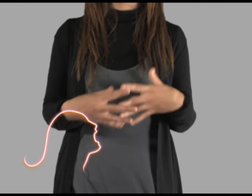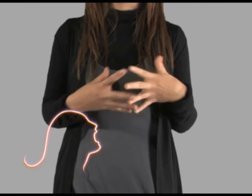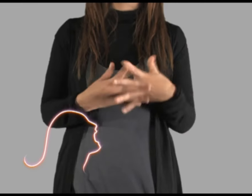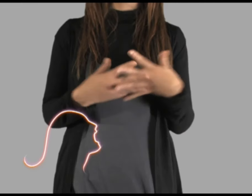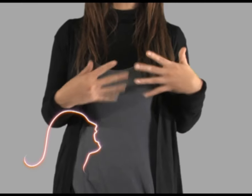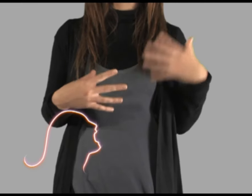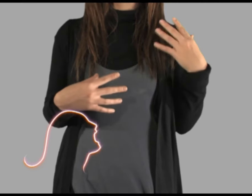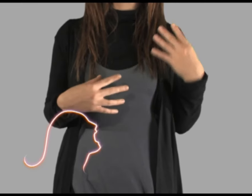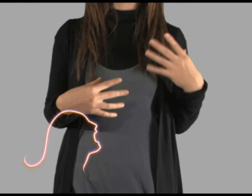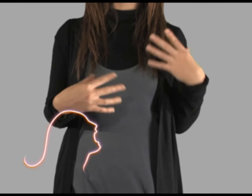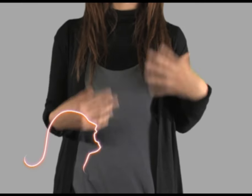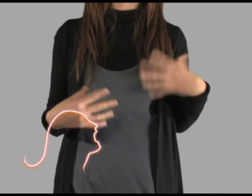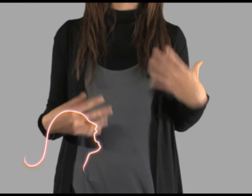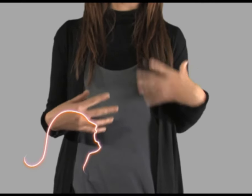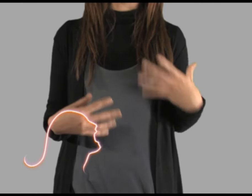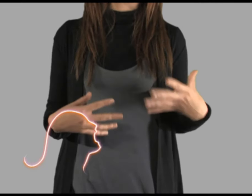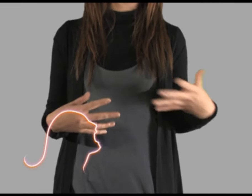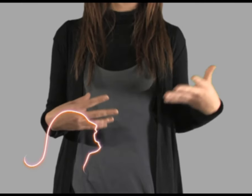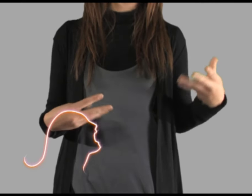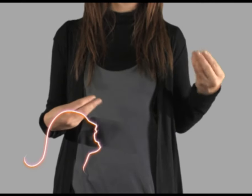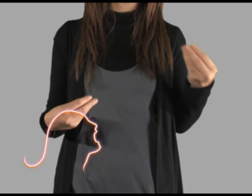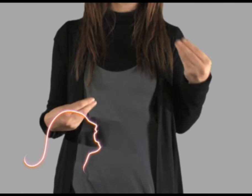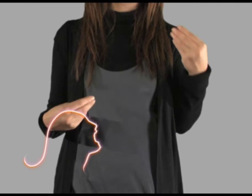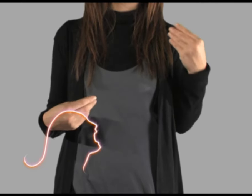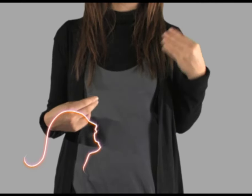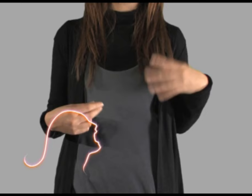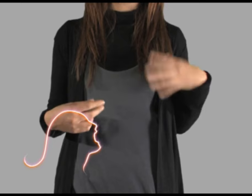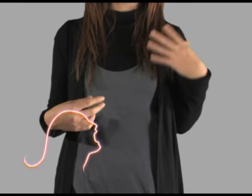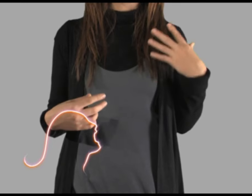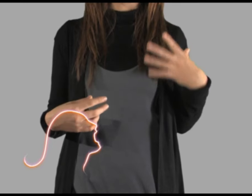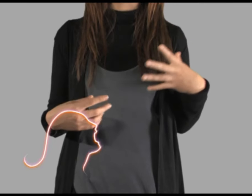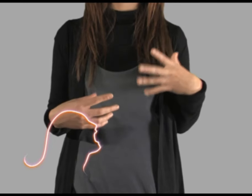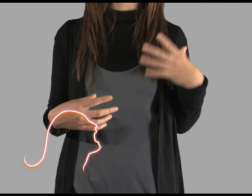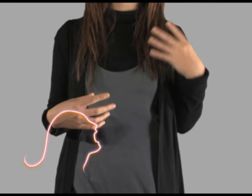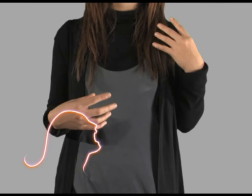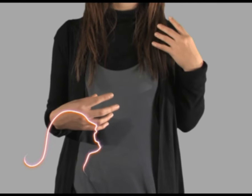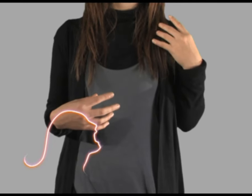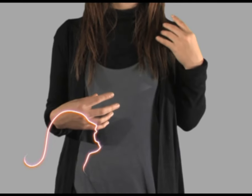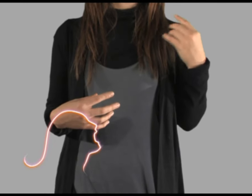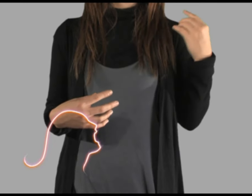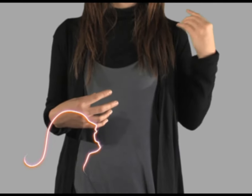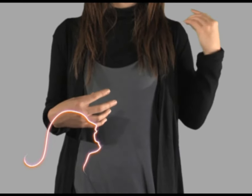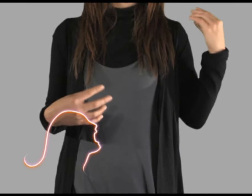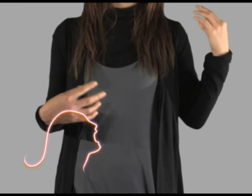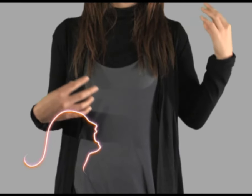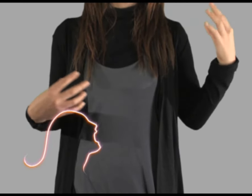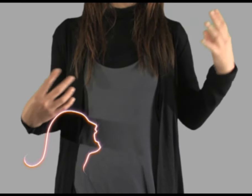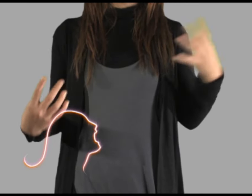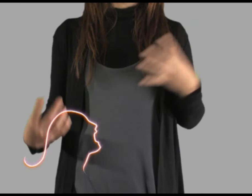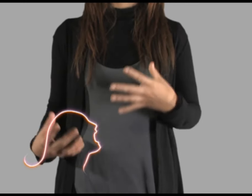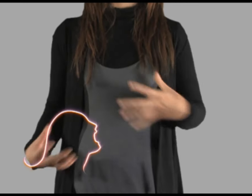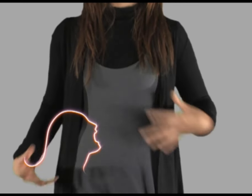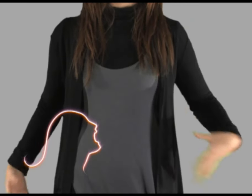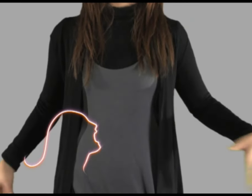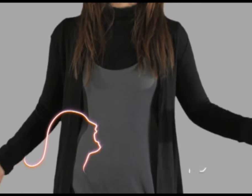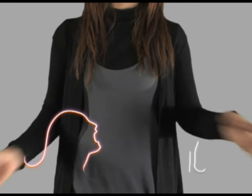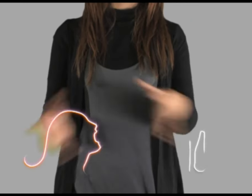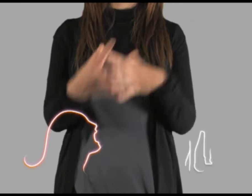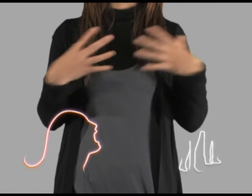and I'd hit a guy and people all came